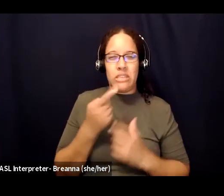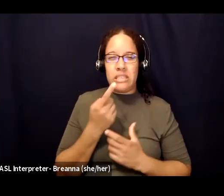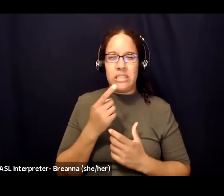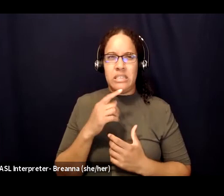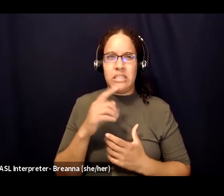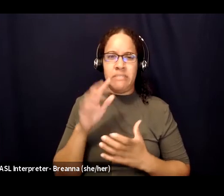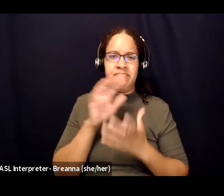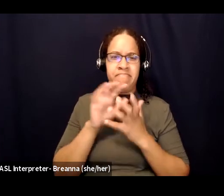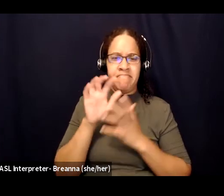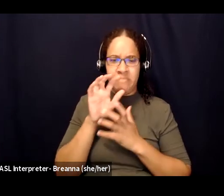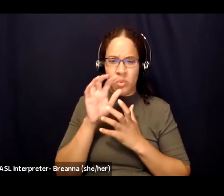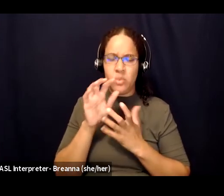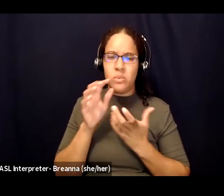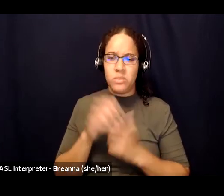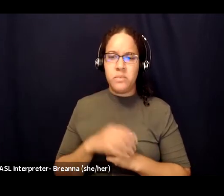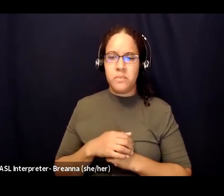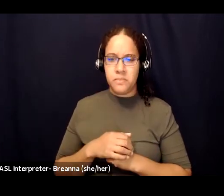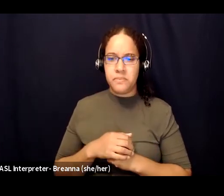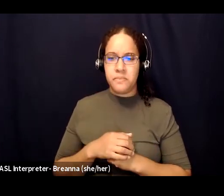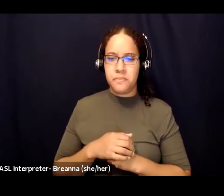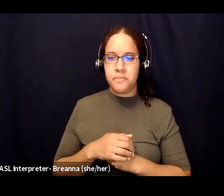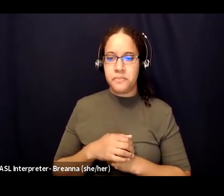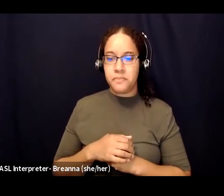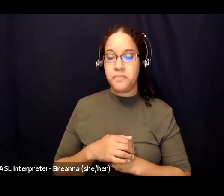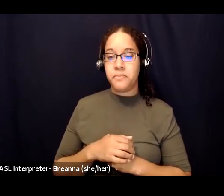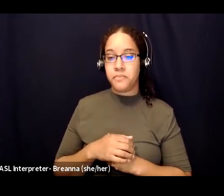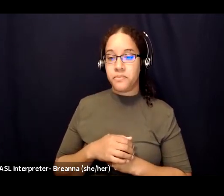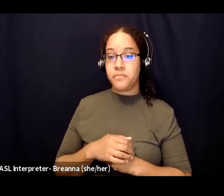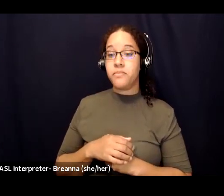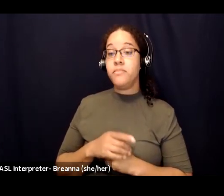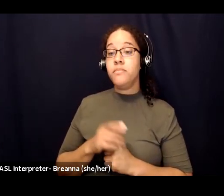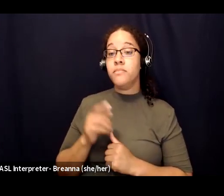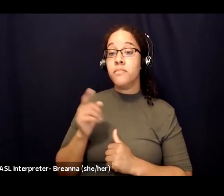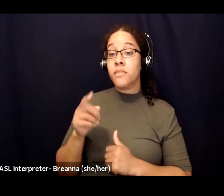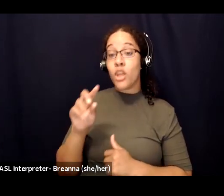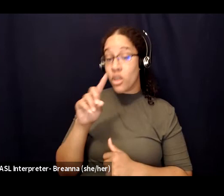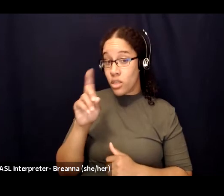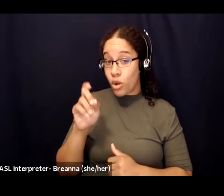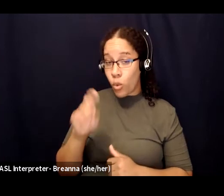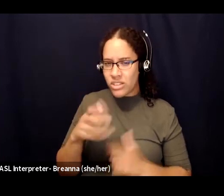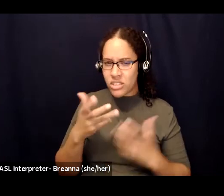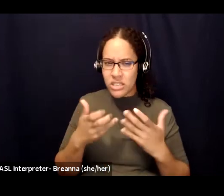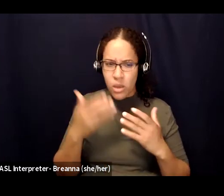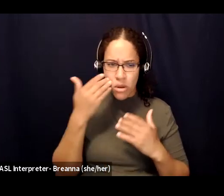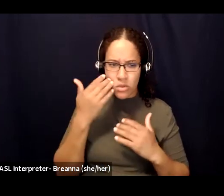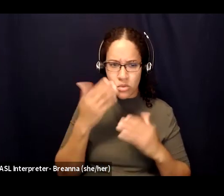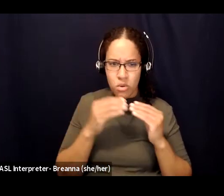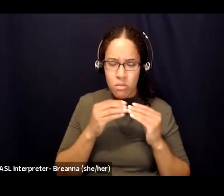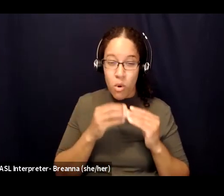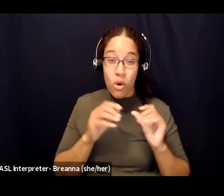so those questions um might make it sound like they're blaming you for what happened or suggesting that you could have avoided the attack by